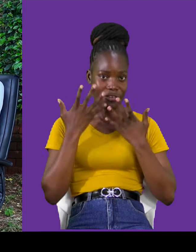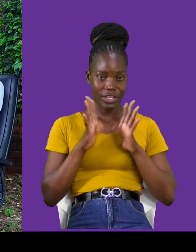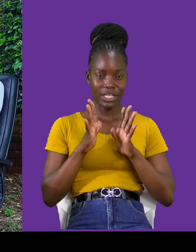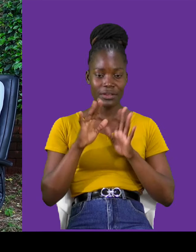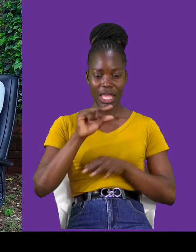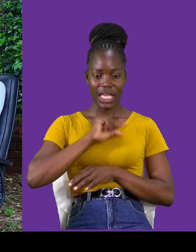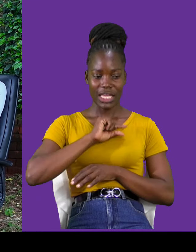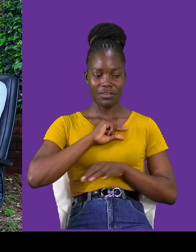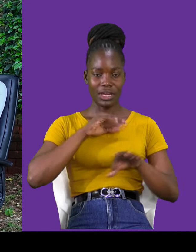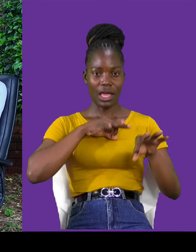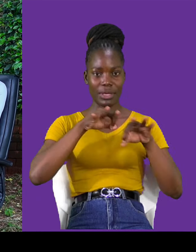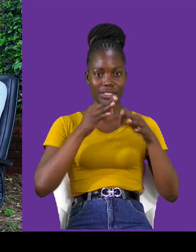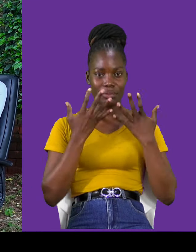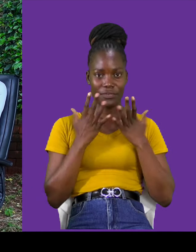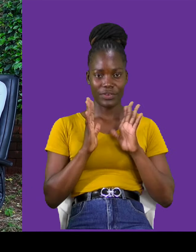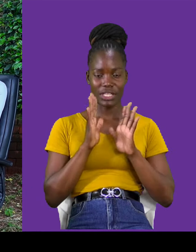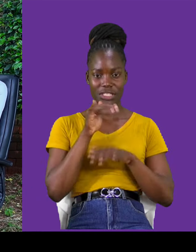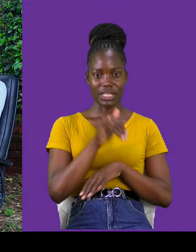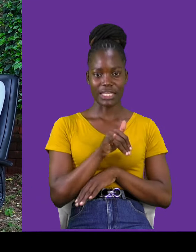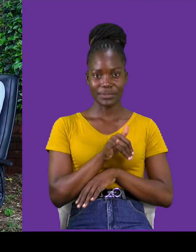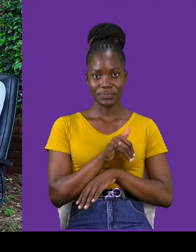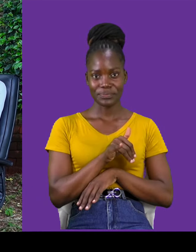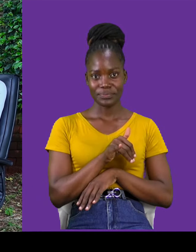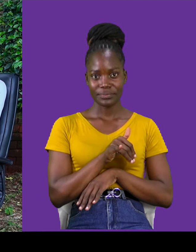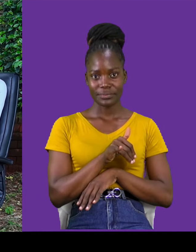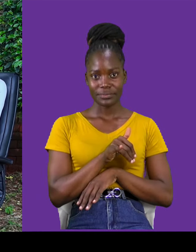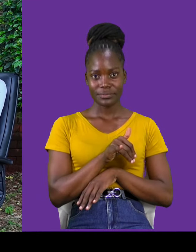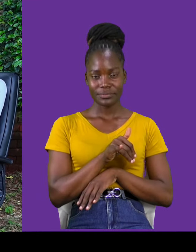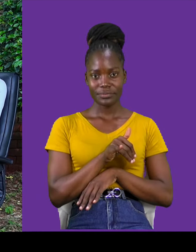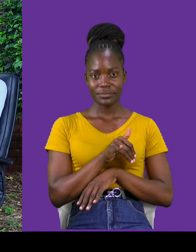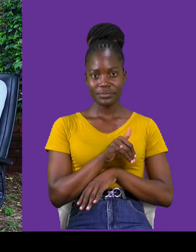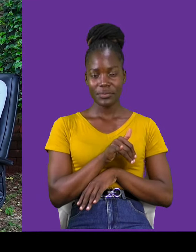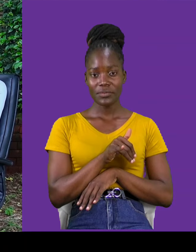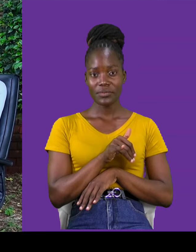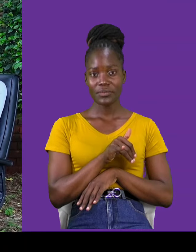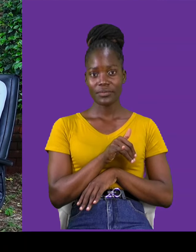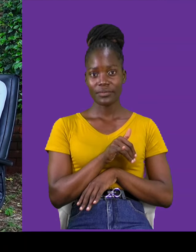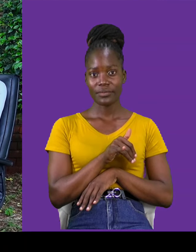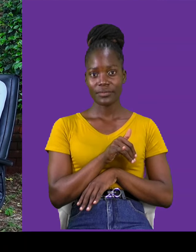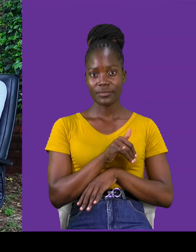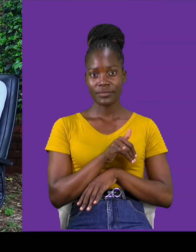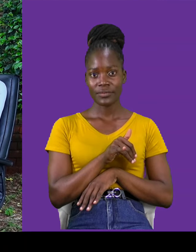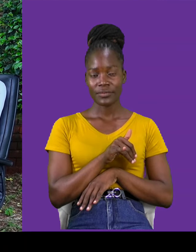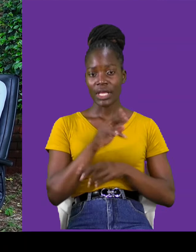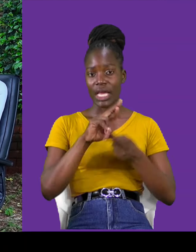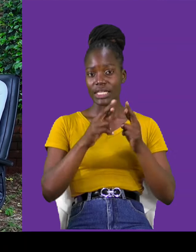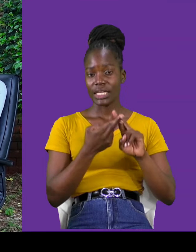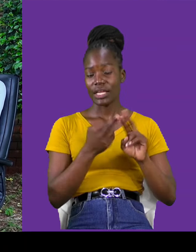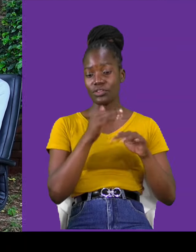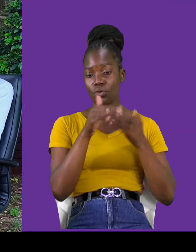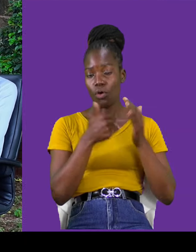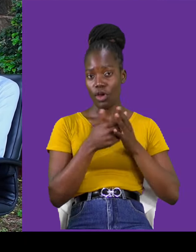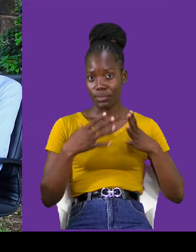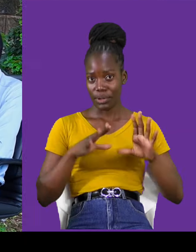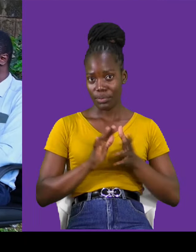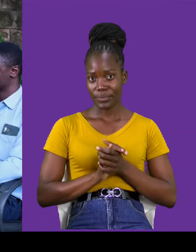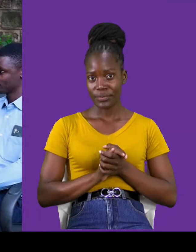amelezaya, that, as you, it relates to everyone, when you're in love,